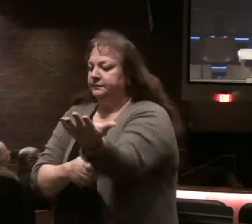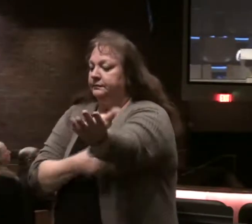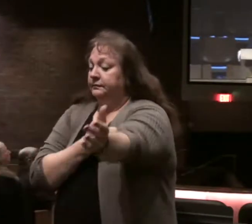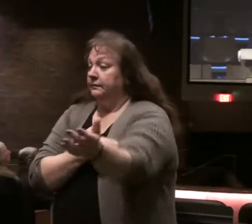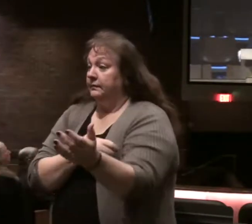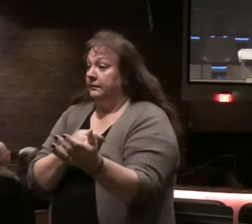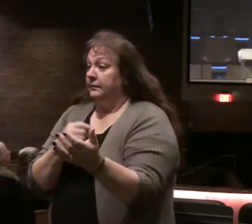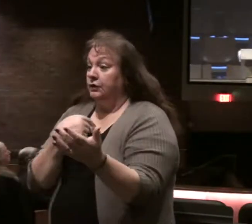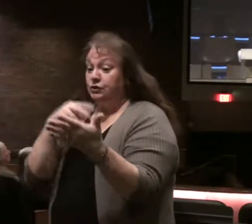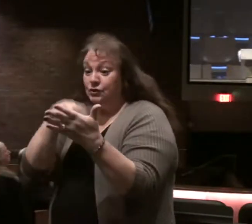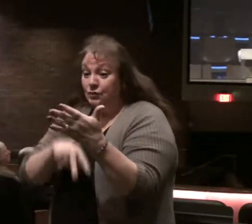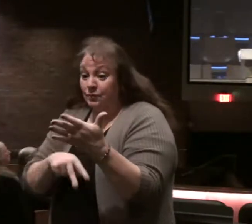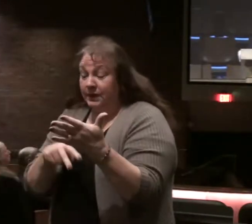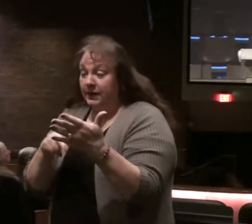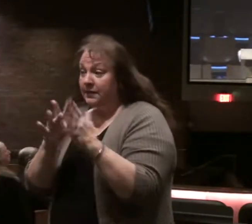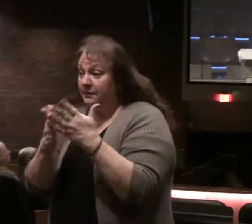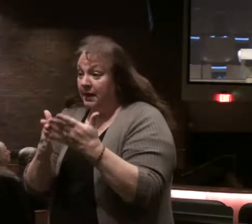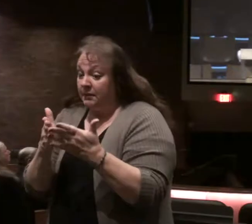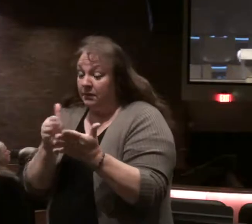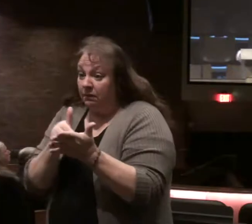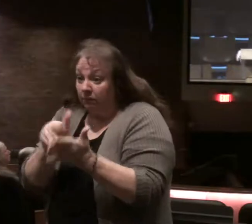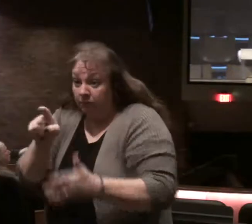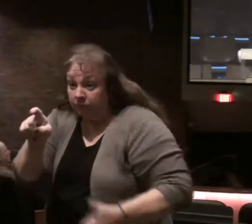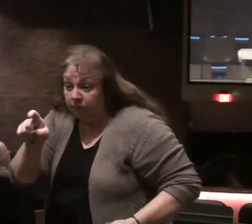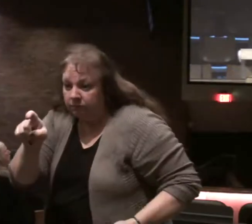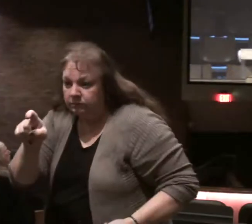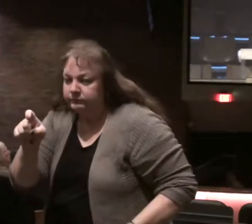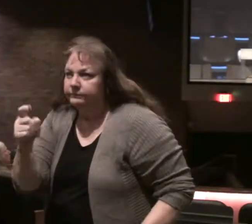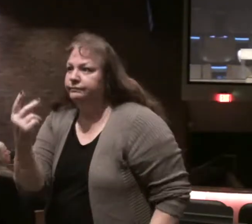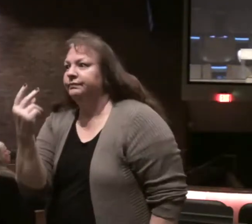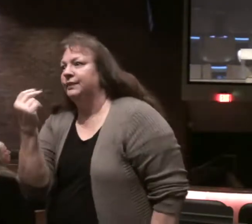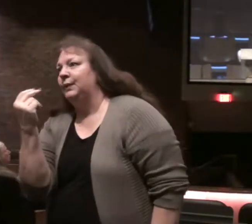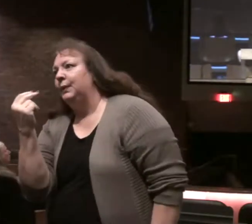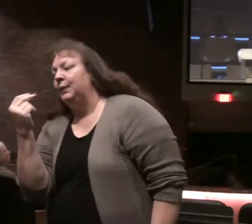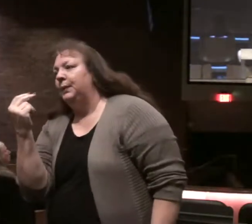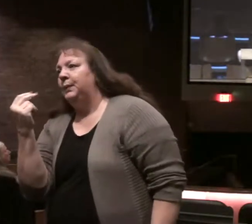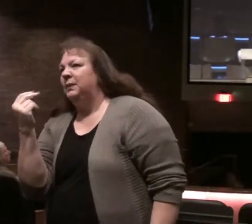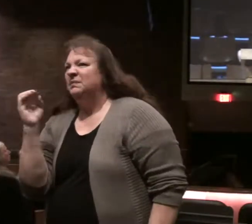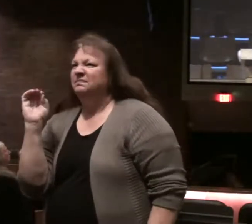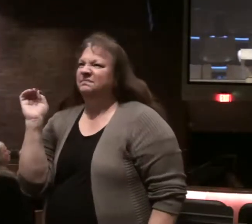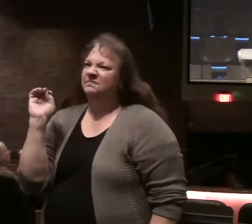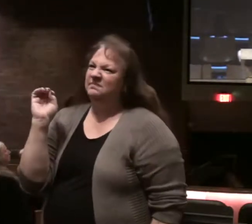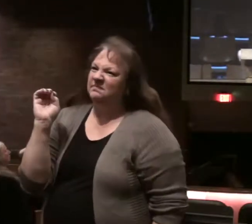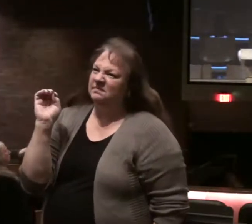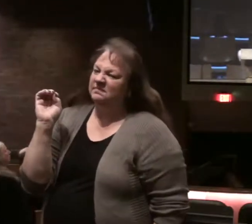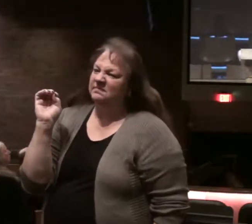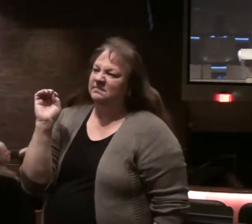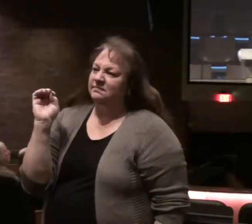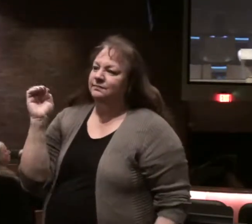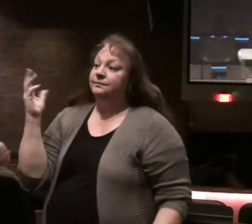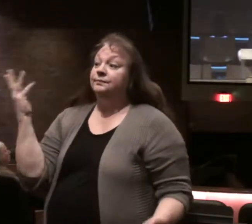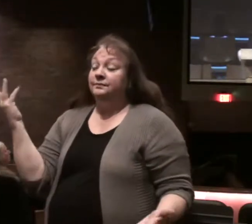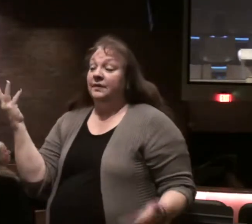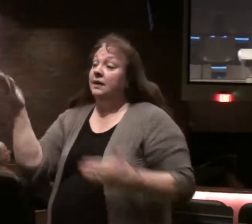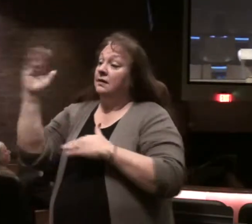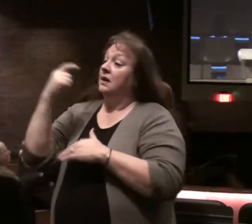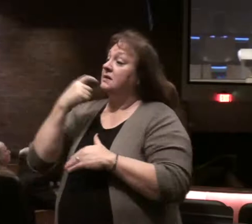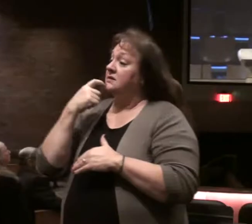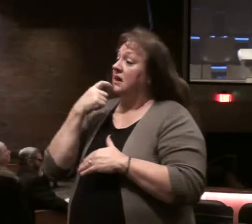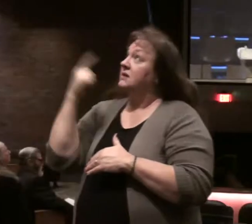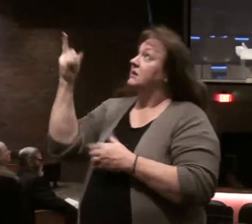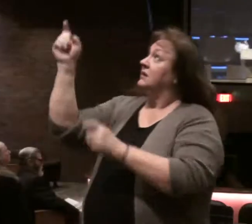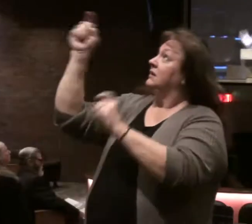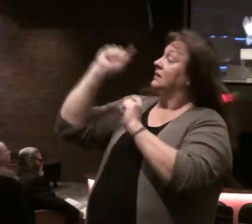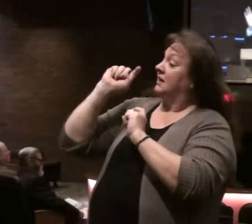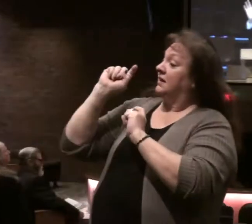Are you in God's word very much? Well, no, not really at all. Well, God says he